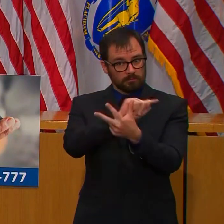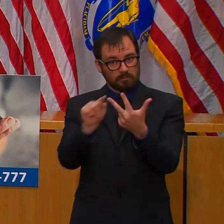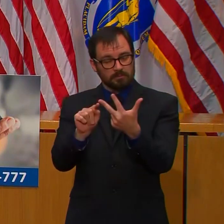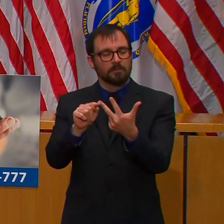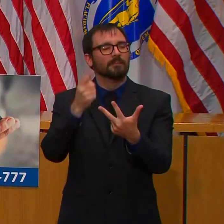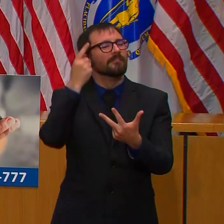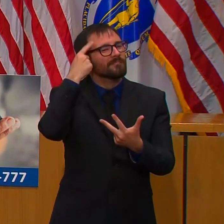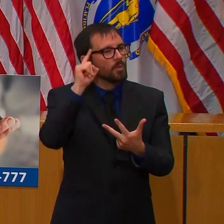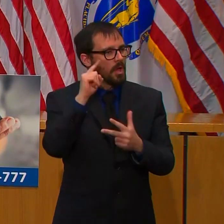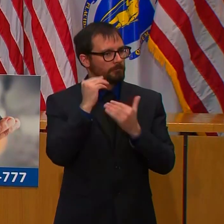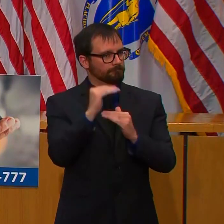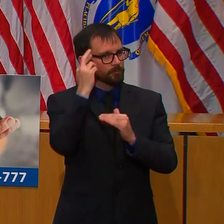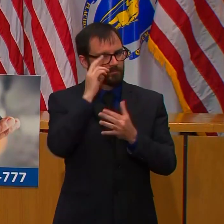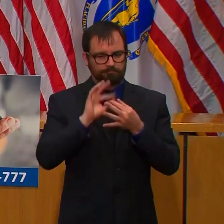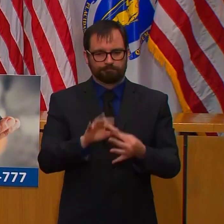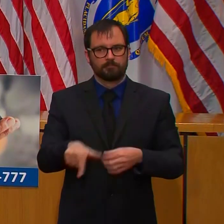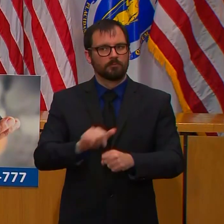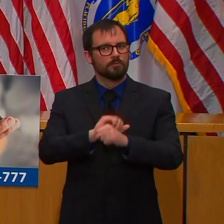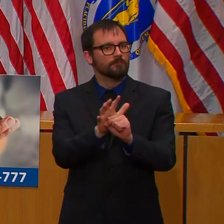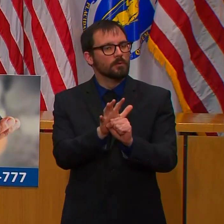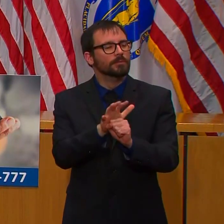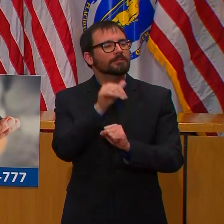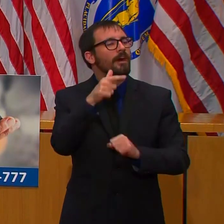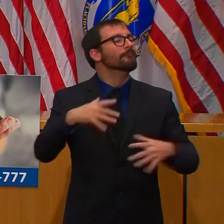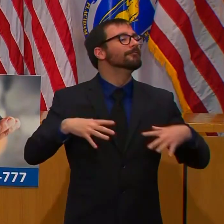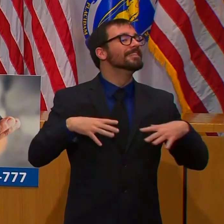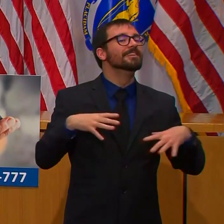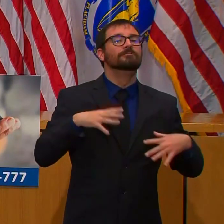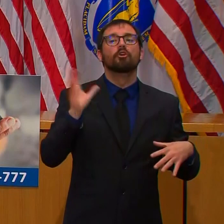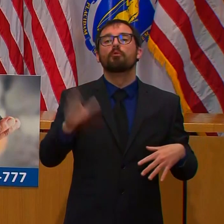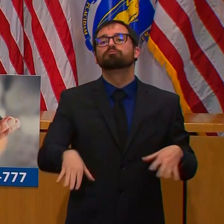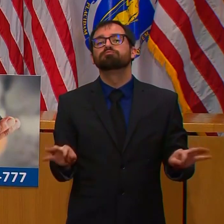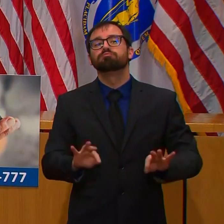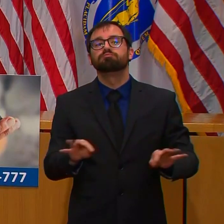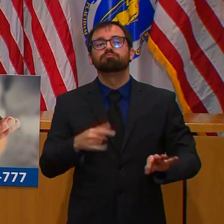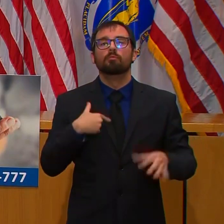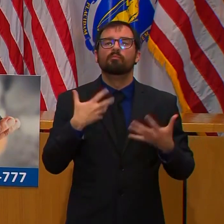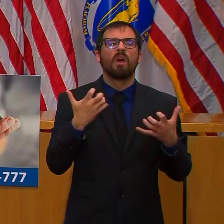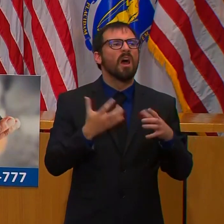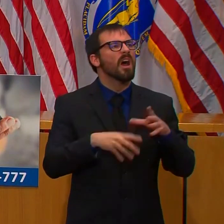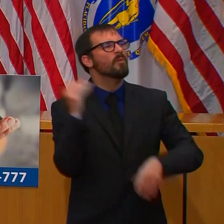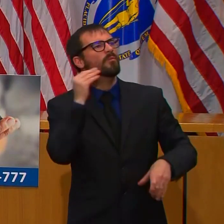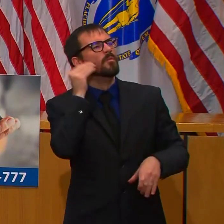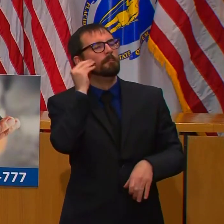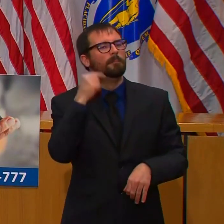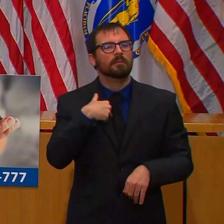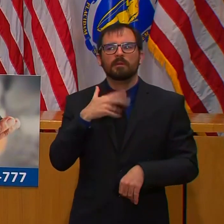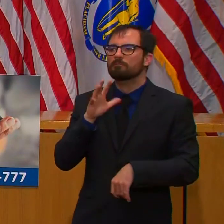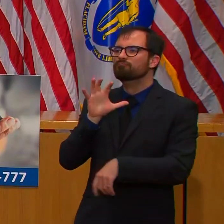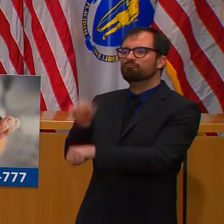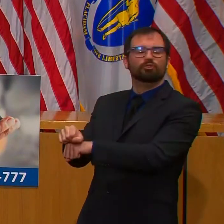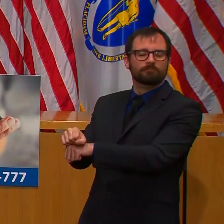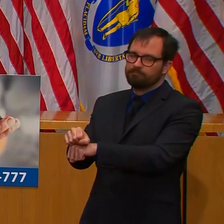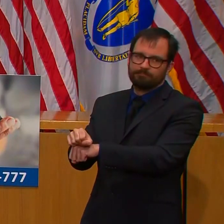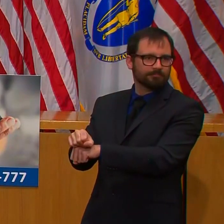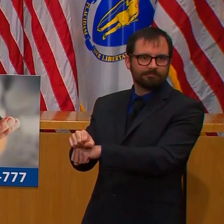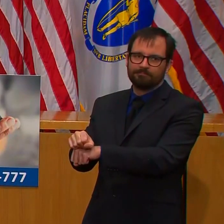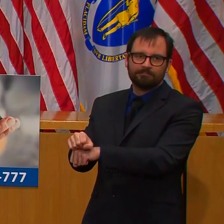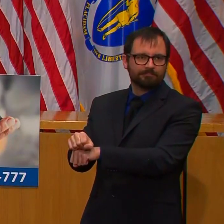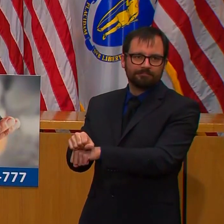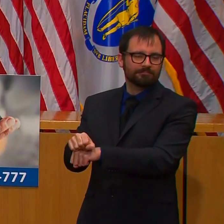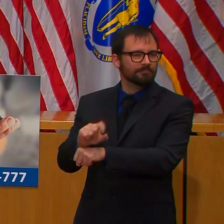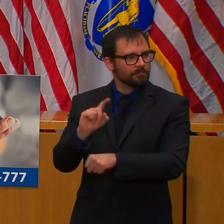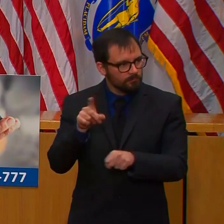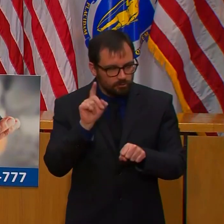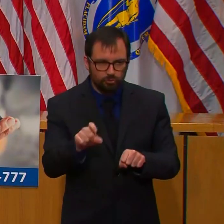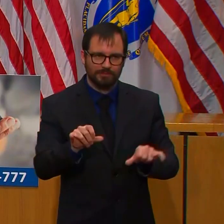COVID-19. For example, as housing for frontline healthcare workers or for Massachusetts residents